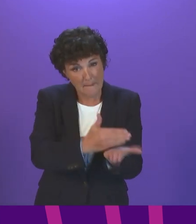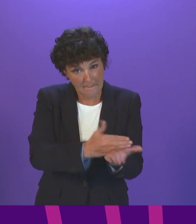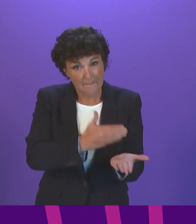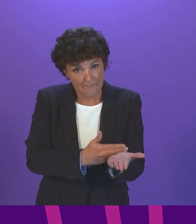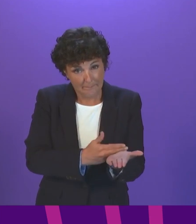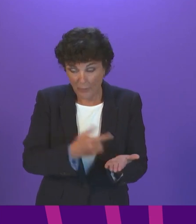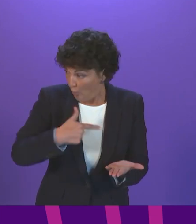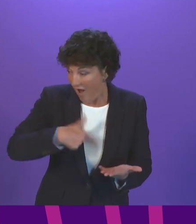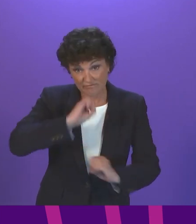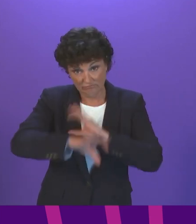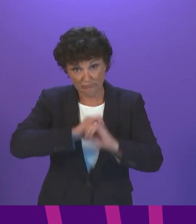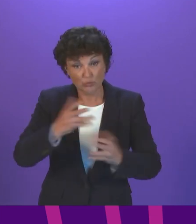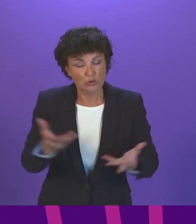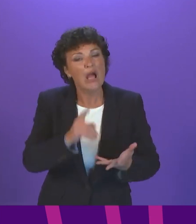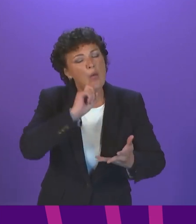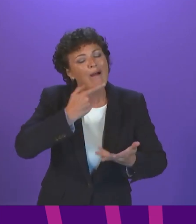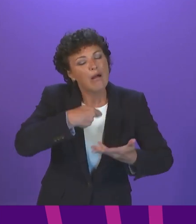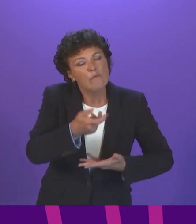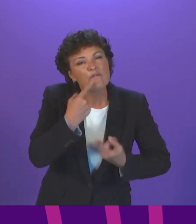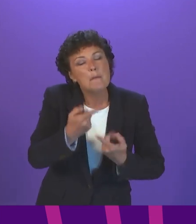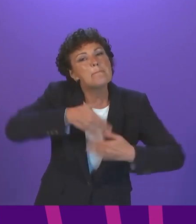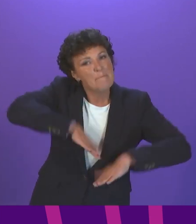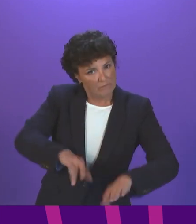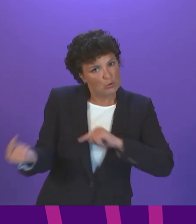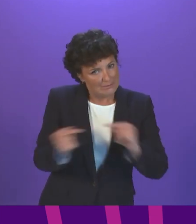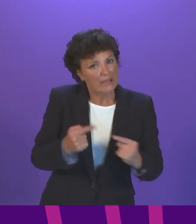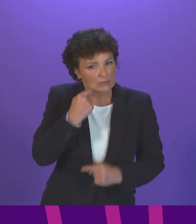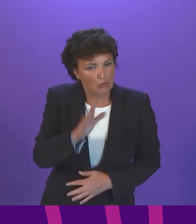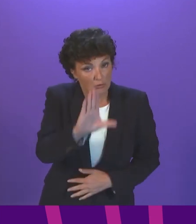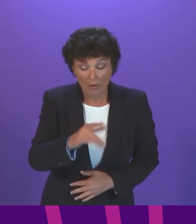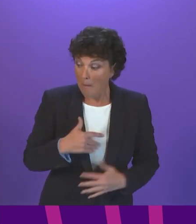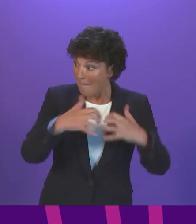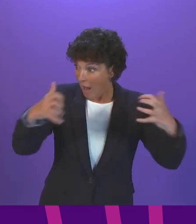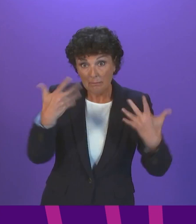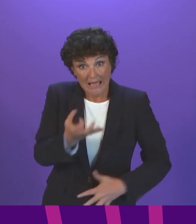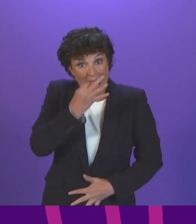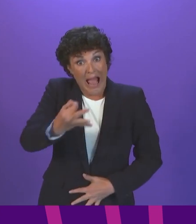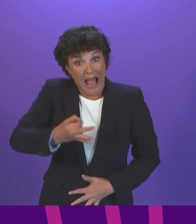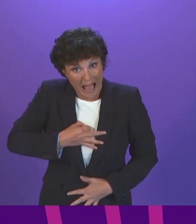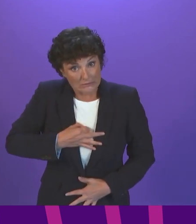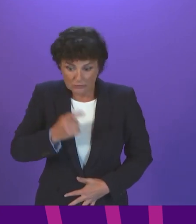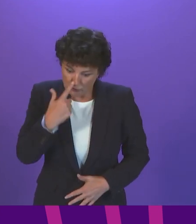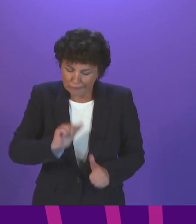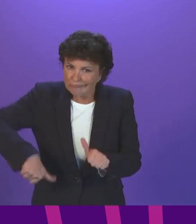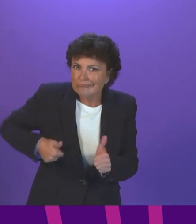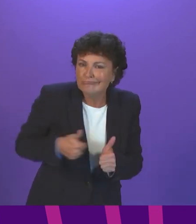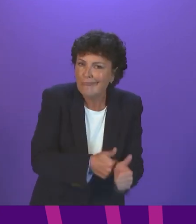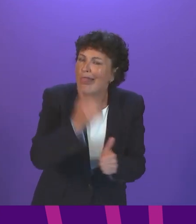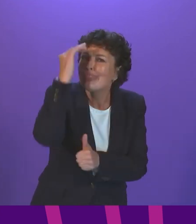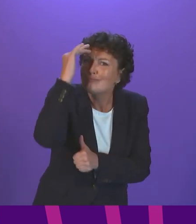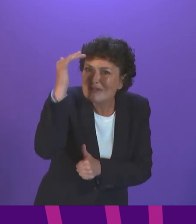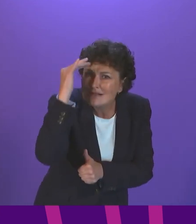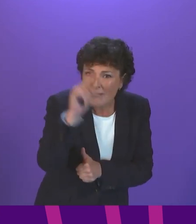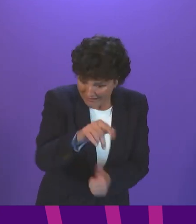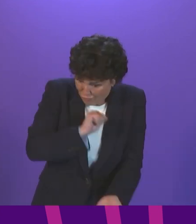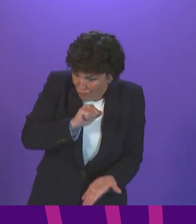alluded to today in advance of the debate tomorrow. Parliament, rightly and properly, has been asked to endorse the principle. And it is absolutely